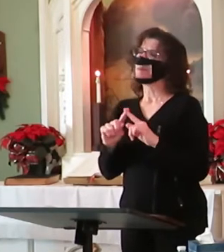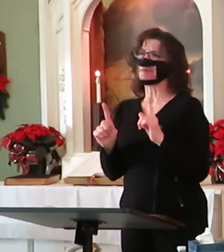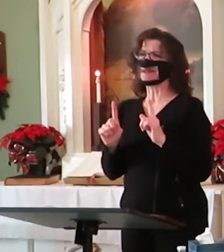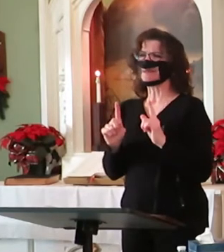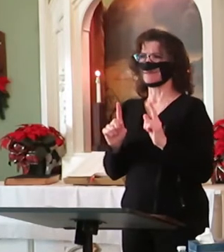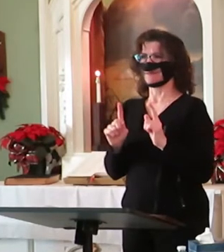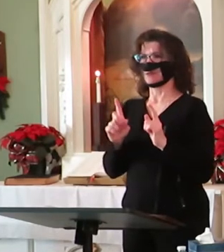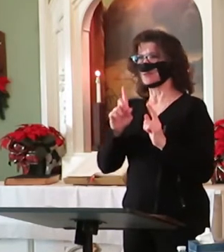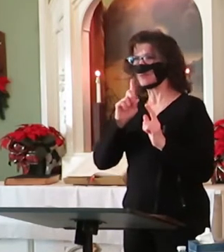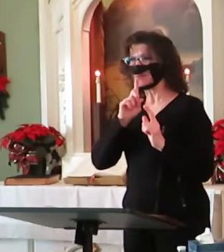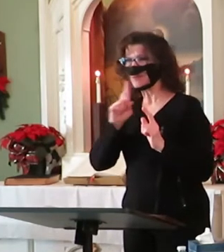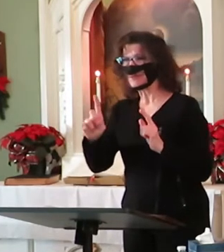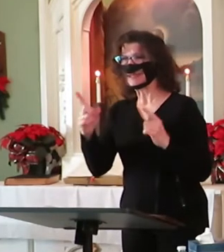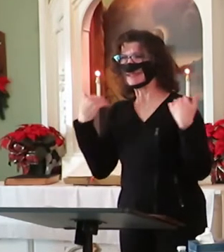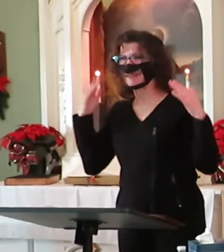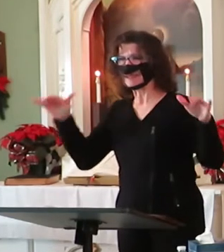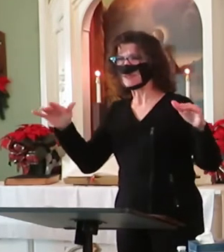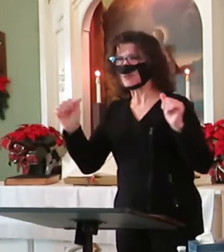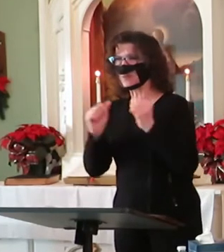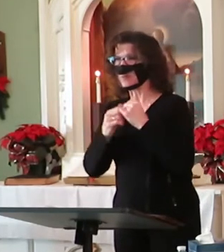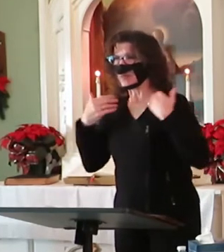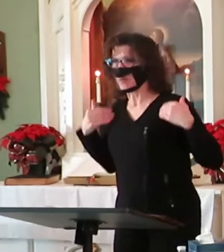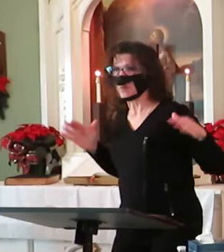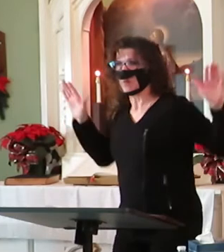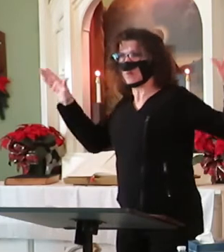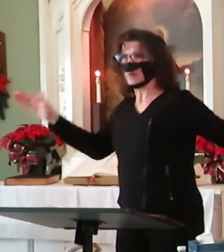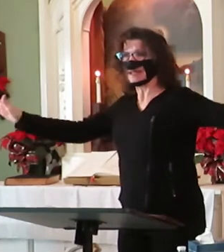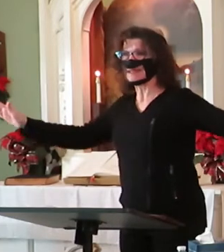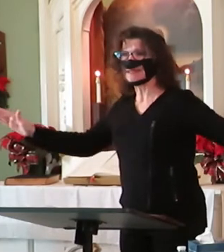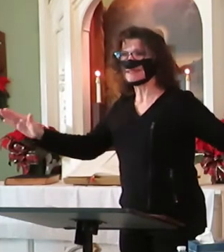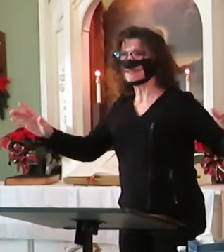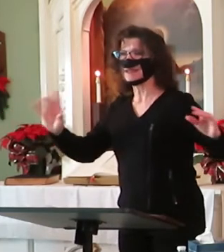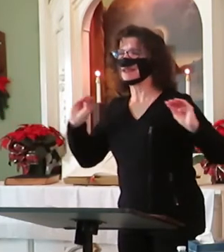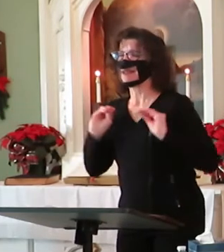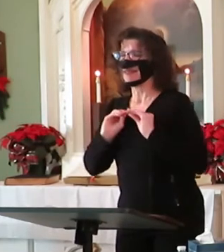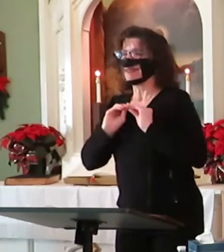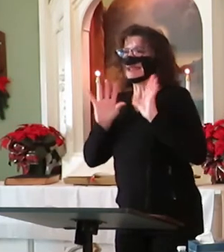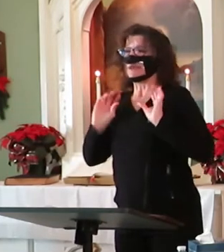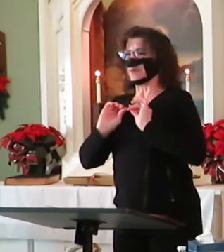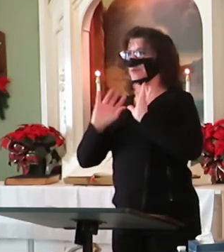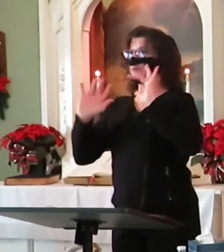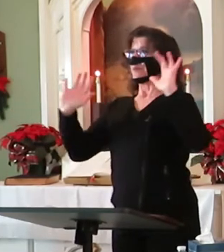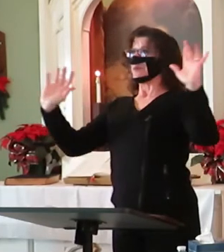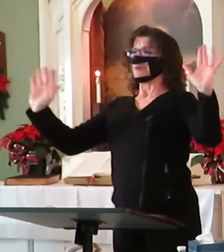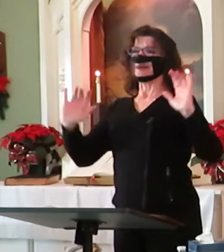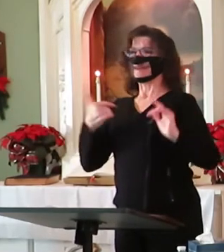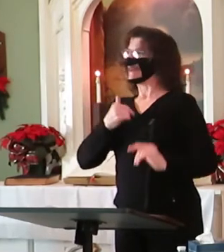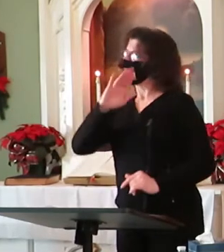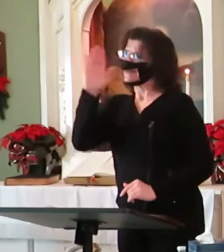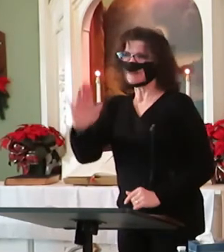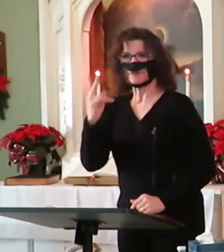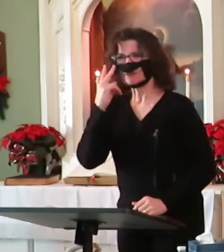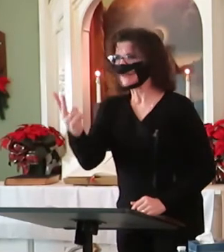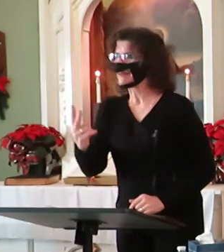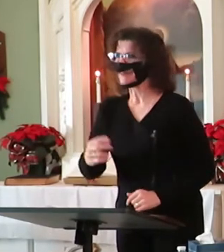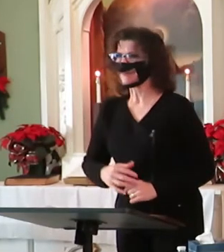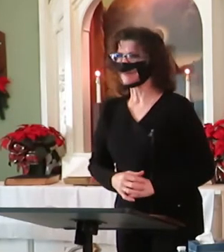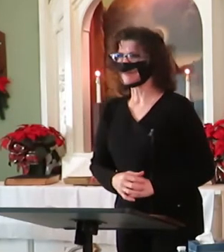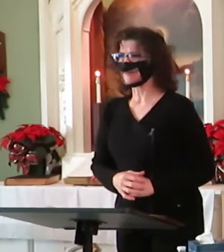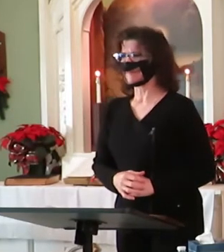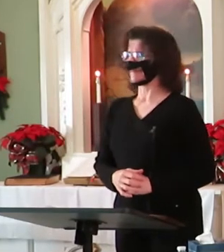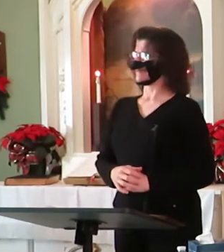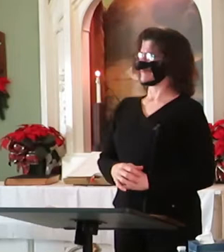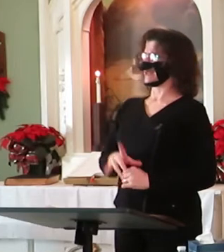and glorious light has ever made an appearance anywhere that I have been during my lifetime. Should I be